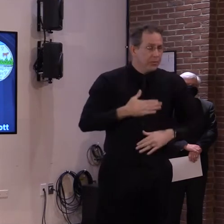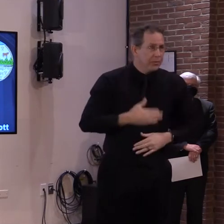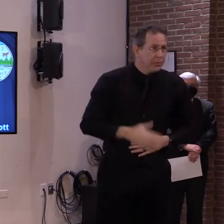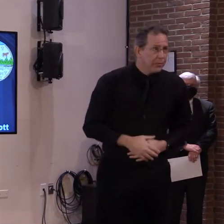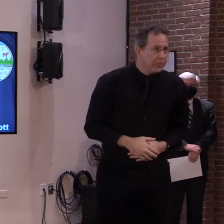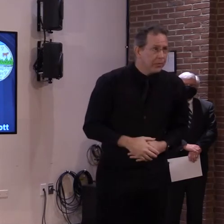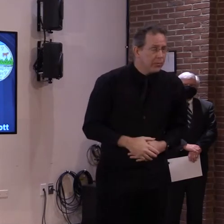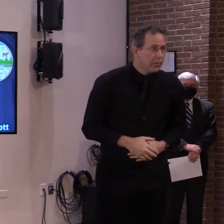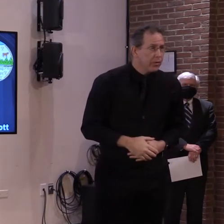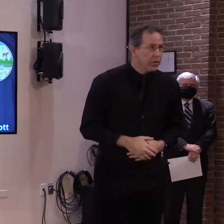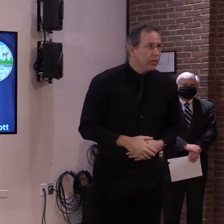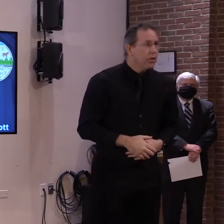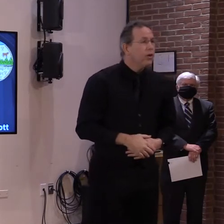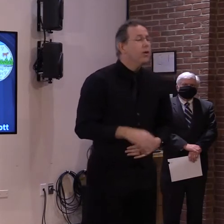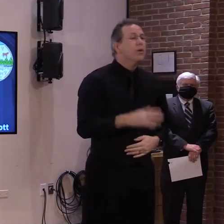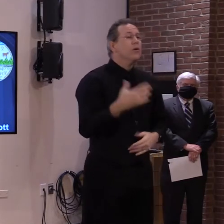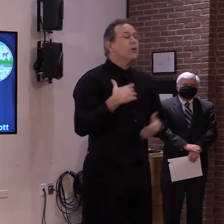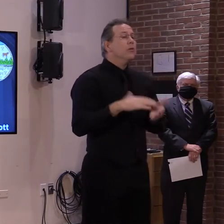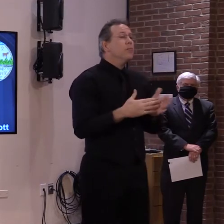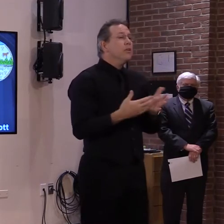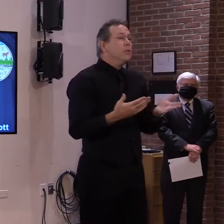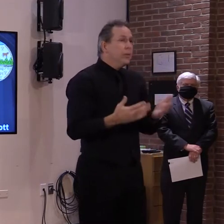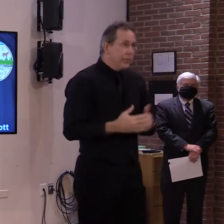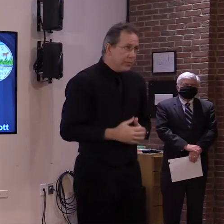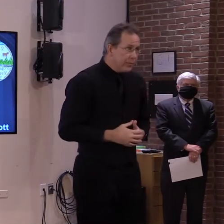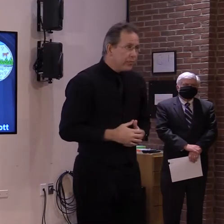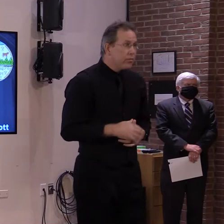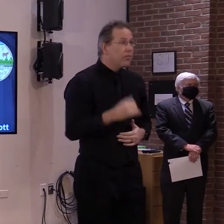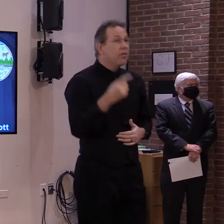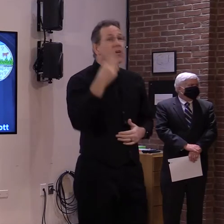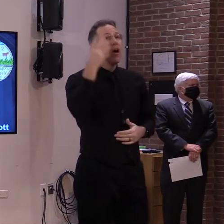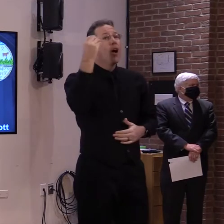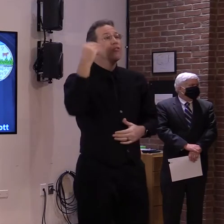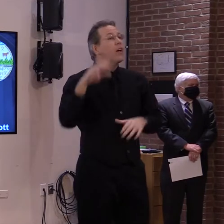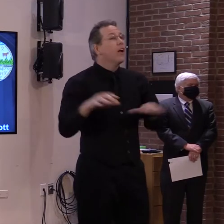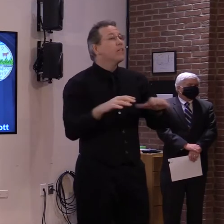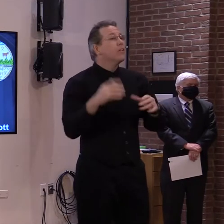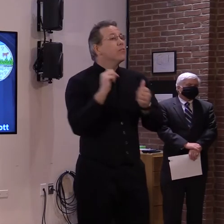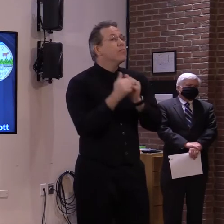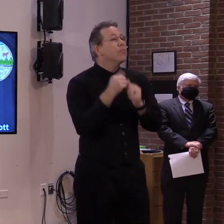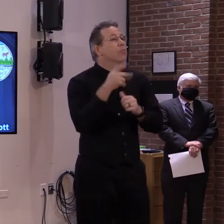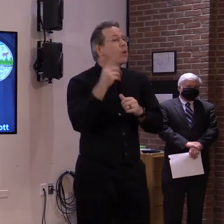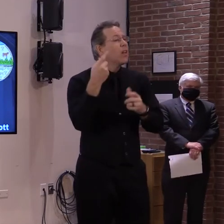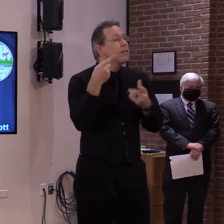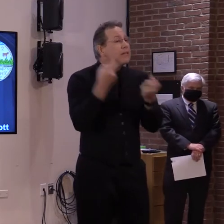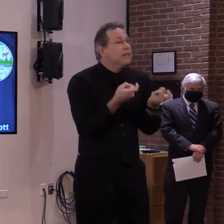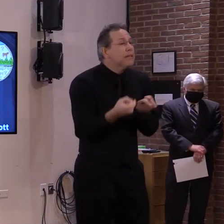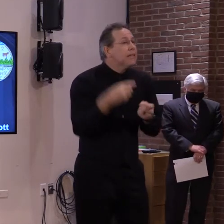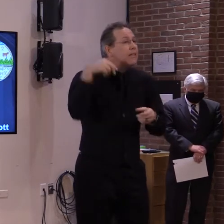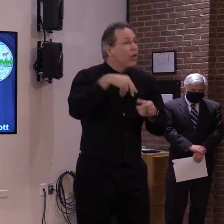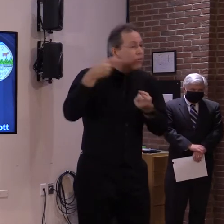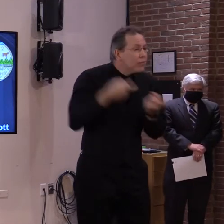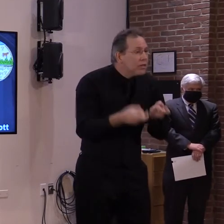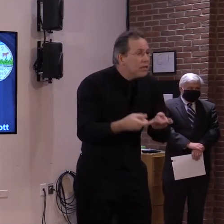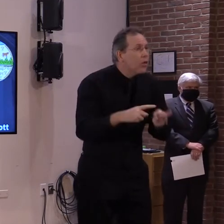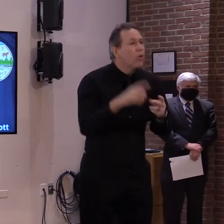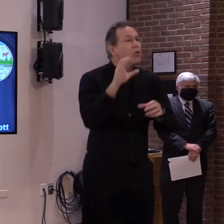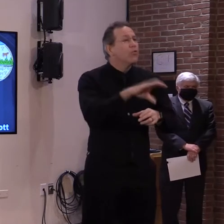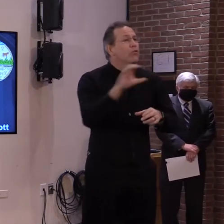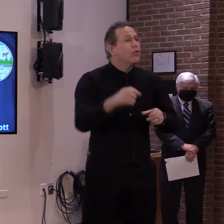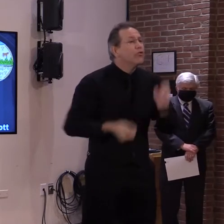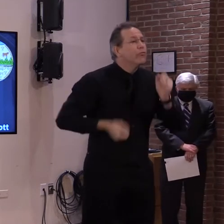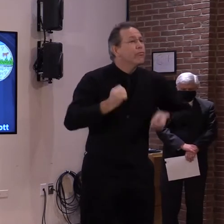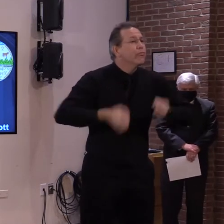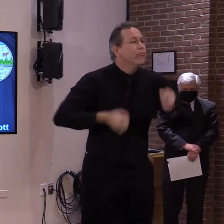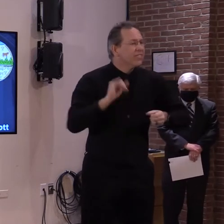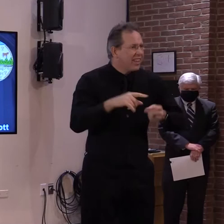outdoor individual sports, such as downhill or cross-country skiing, may begin in small groups.